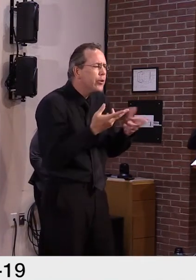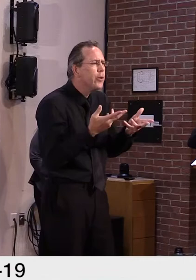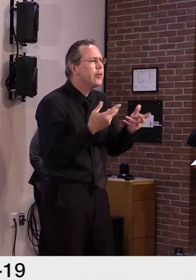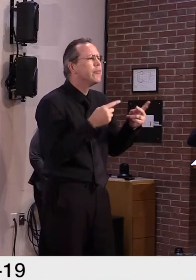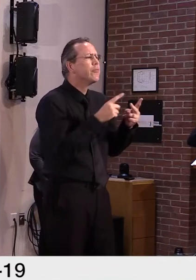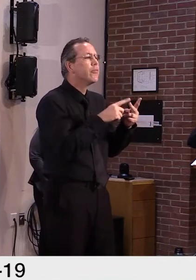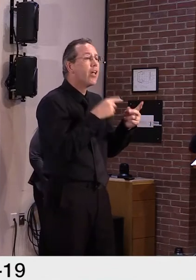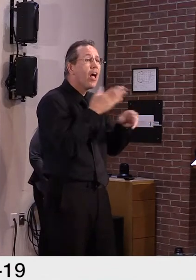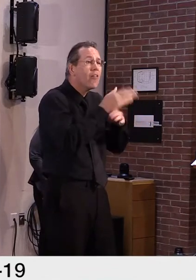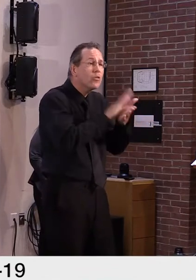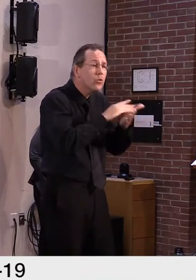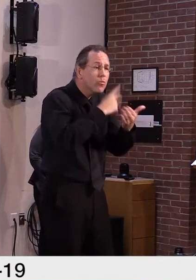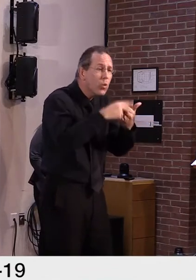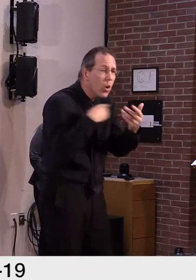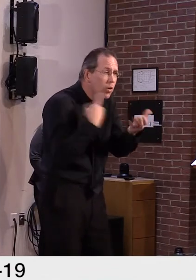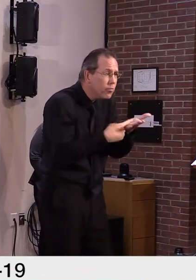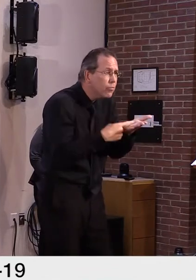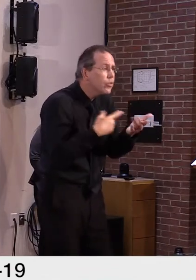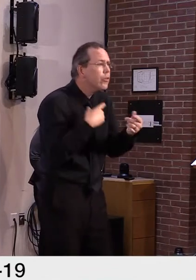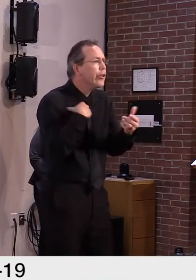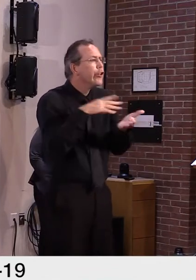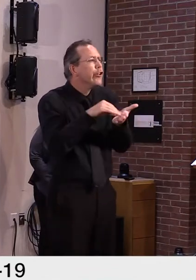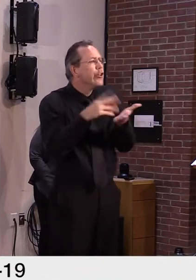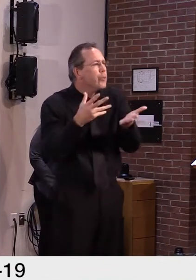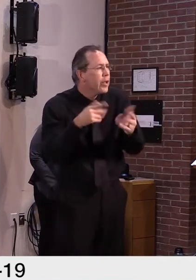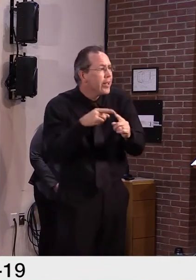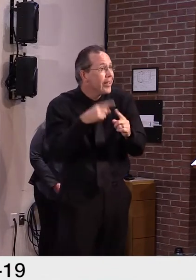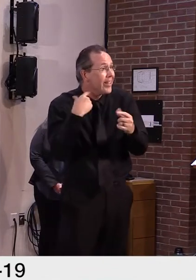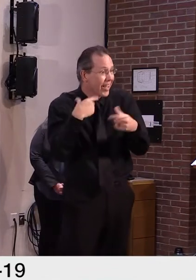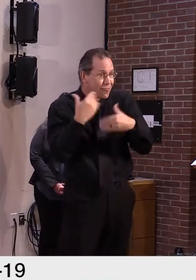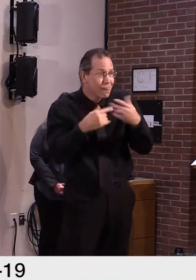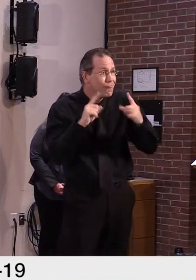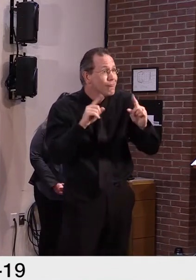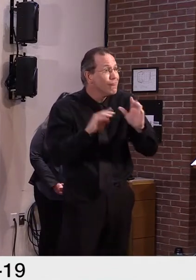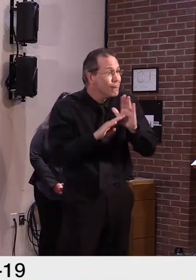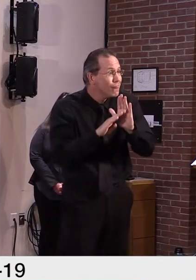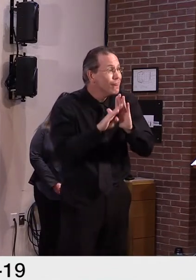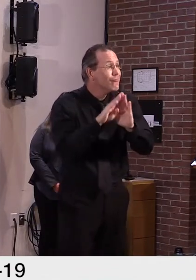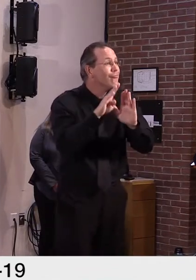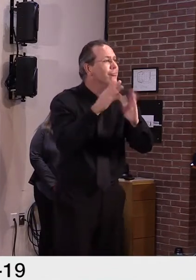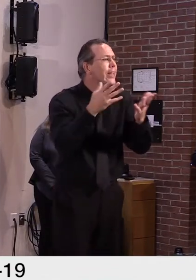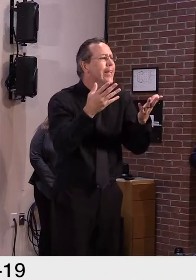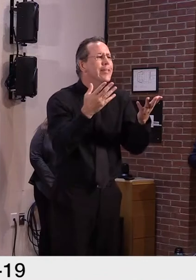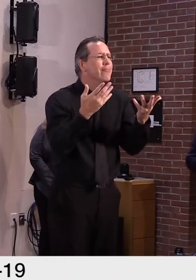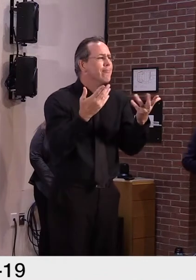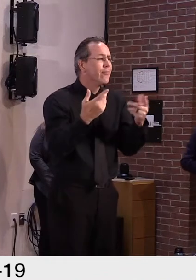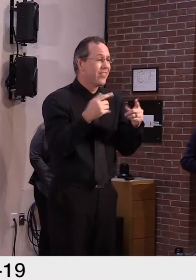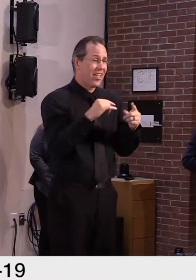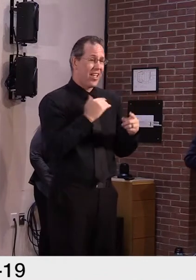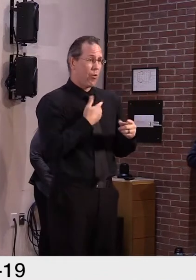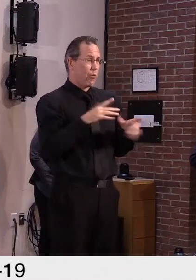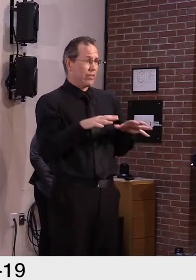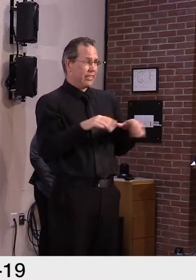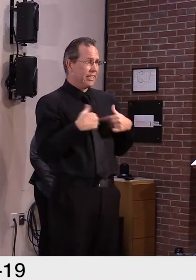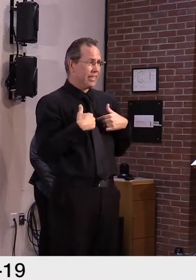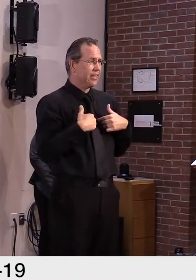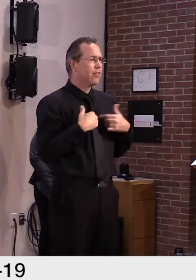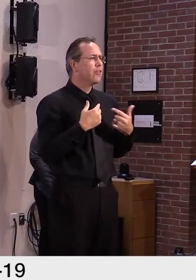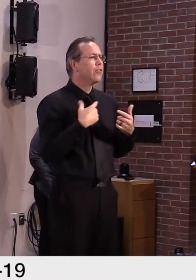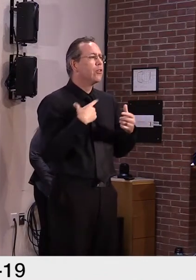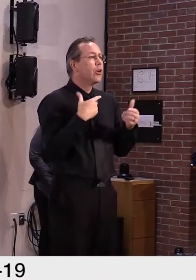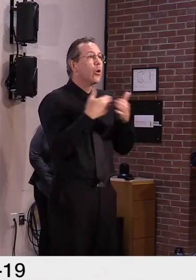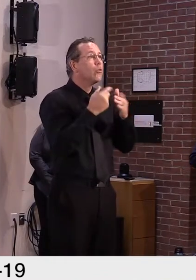program and developing and enhancing that. So this really does put us a step closer to that vision.